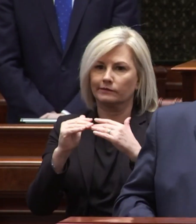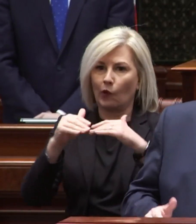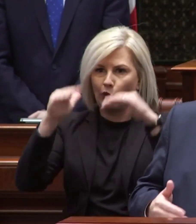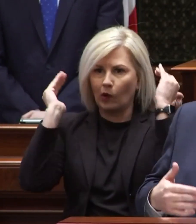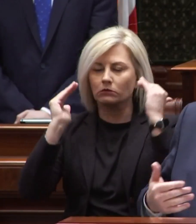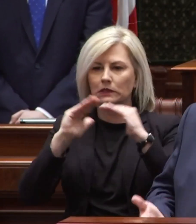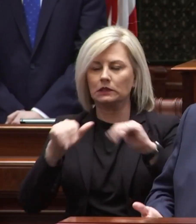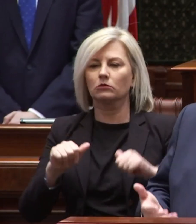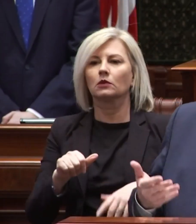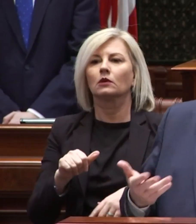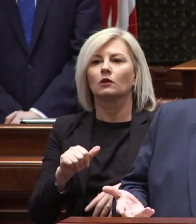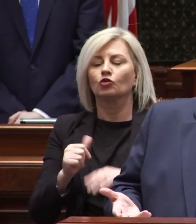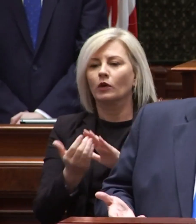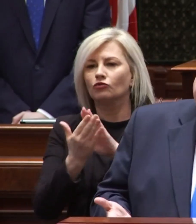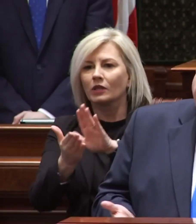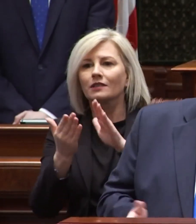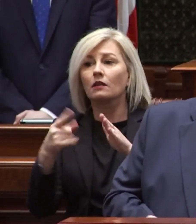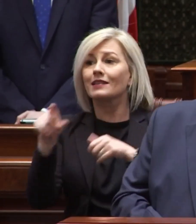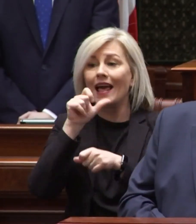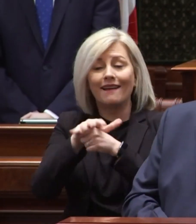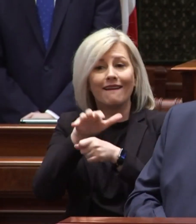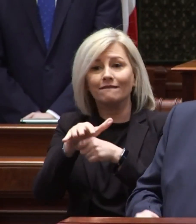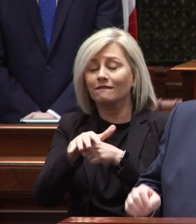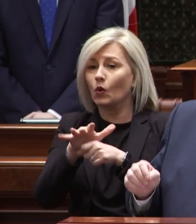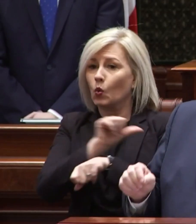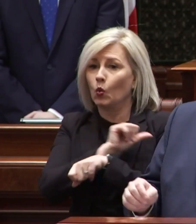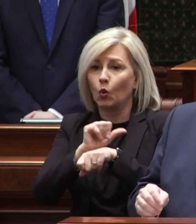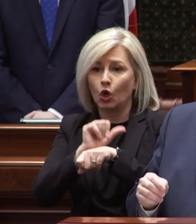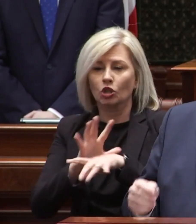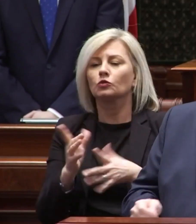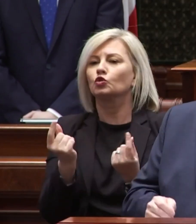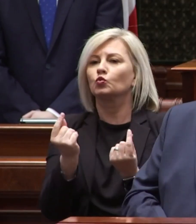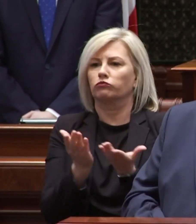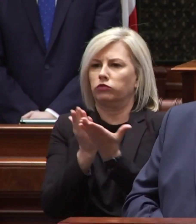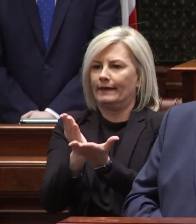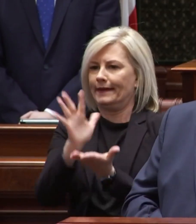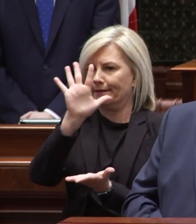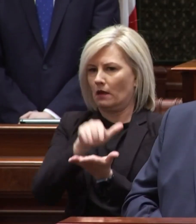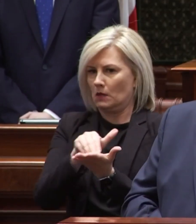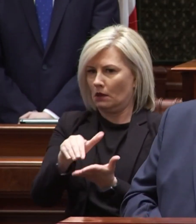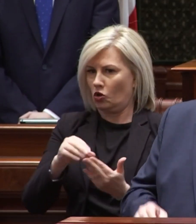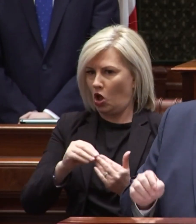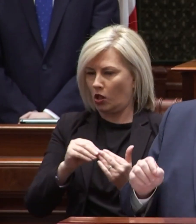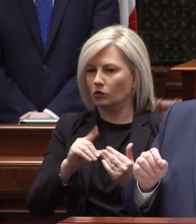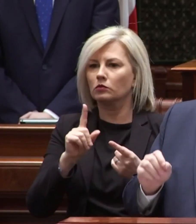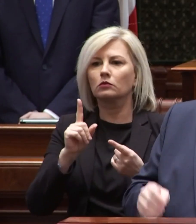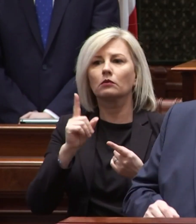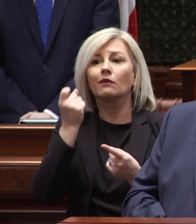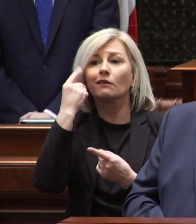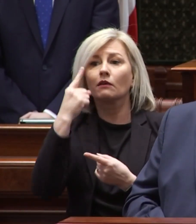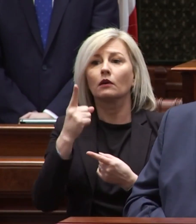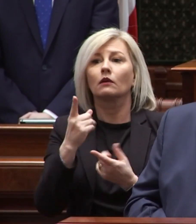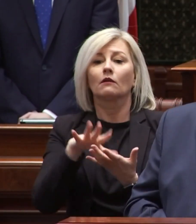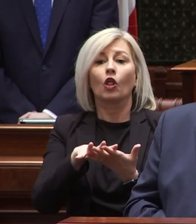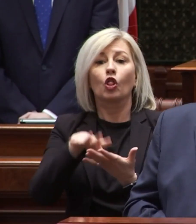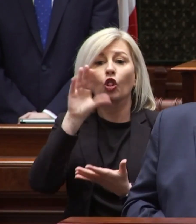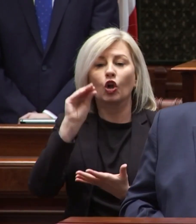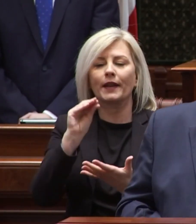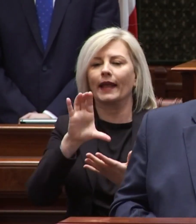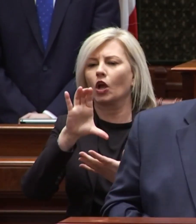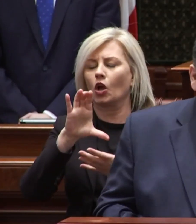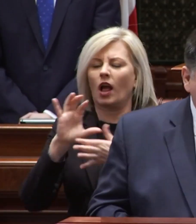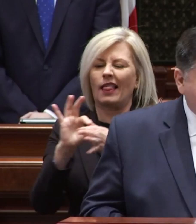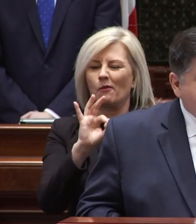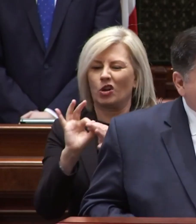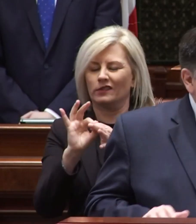to address the shortage of reproductive health care workers we're providing five million dollars toward learning collaboratives for